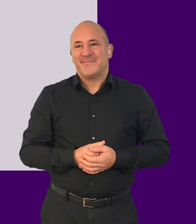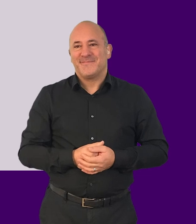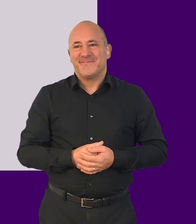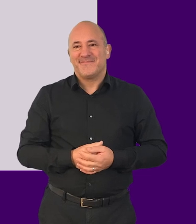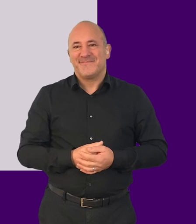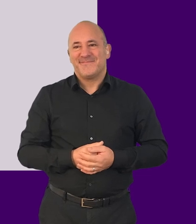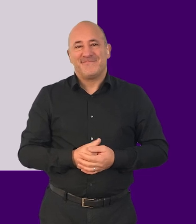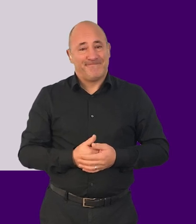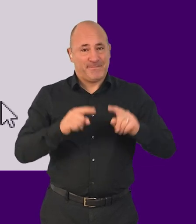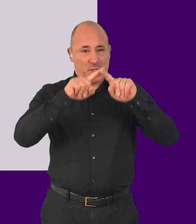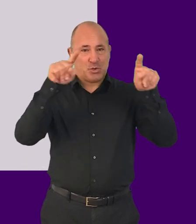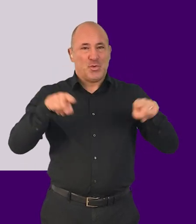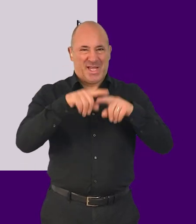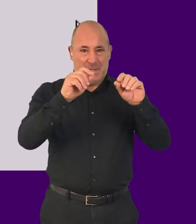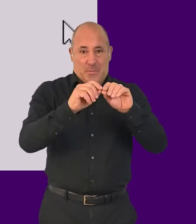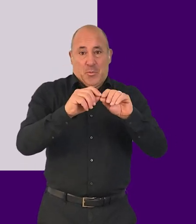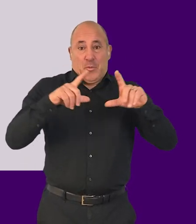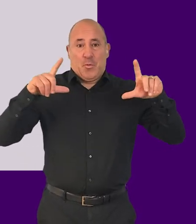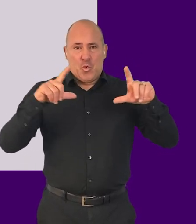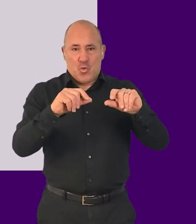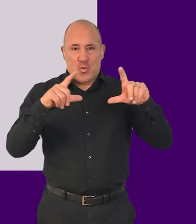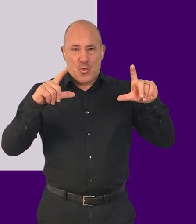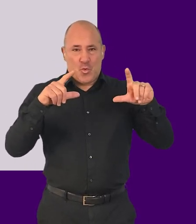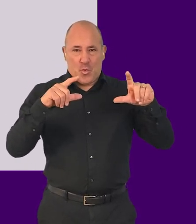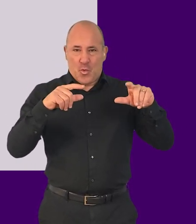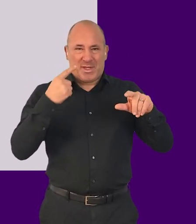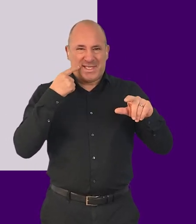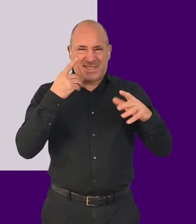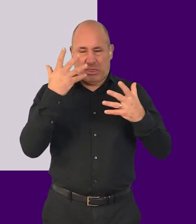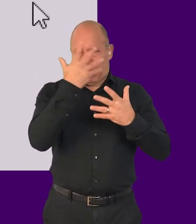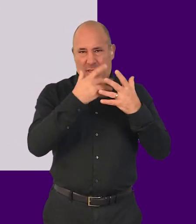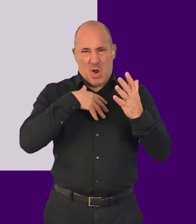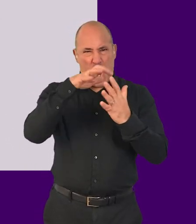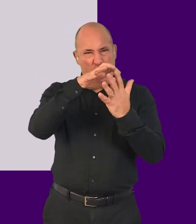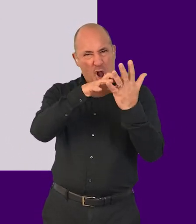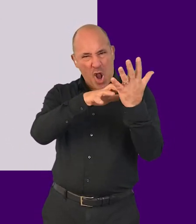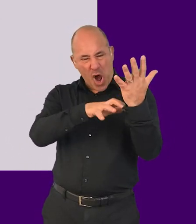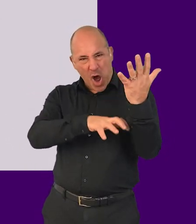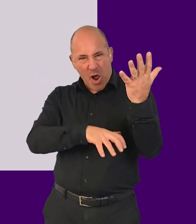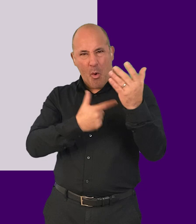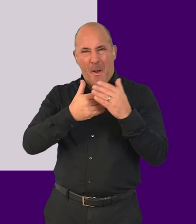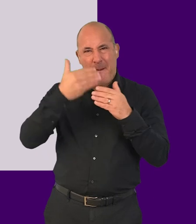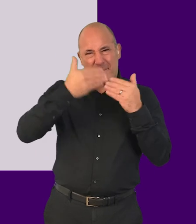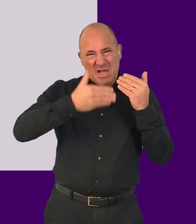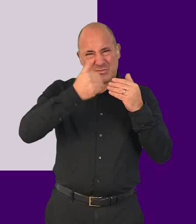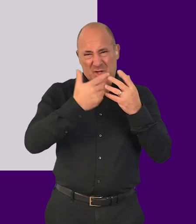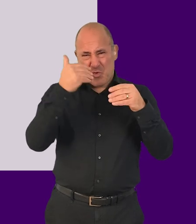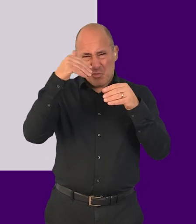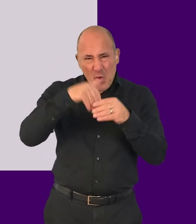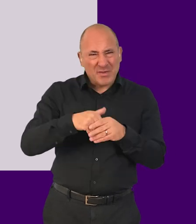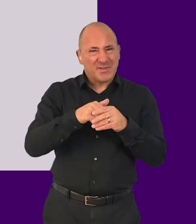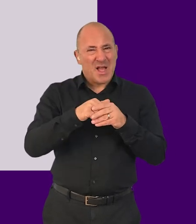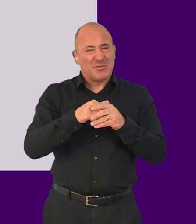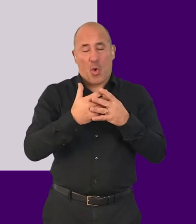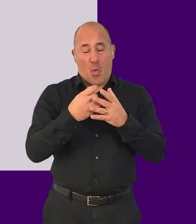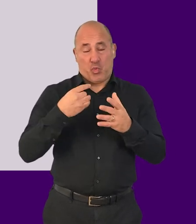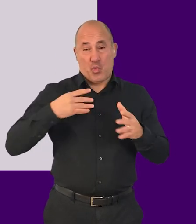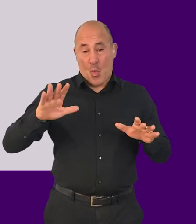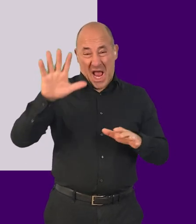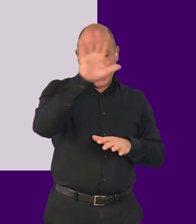When using screen magnification, it can be easy to become disorientated in long web pages or pages with a lot of content or large areas